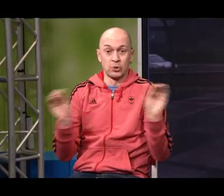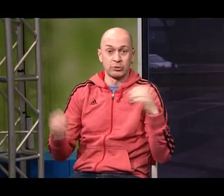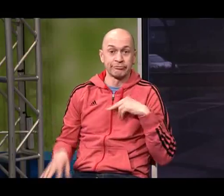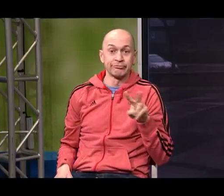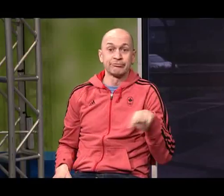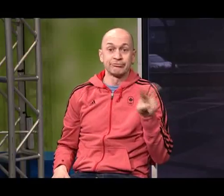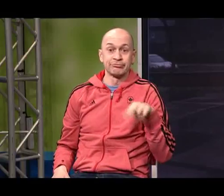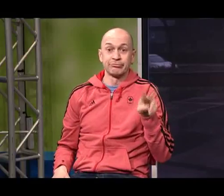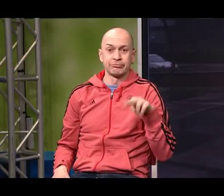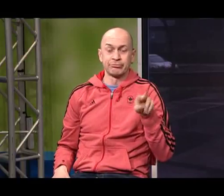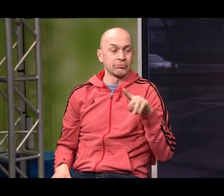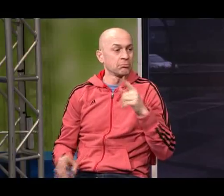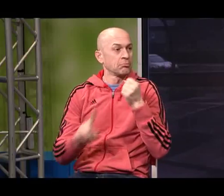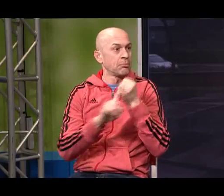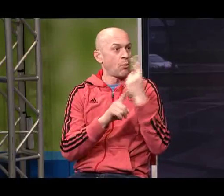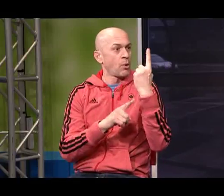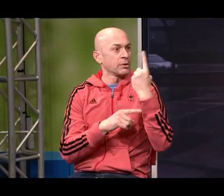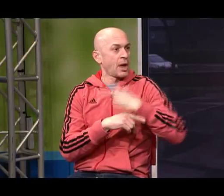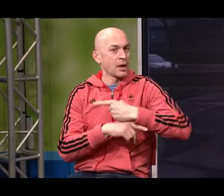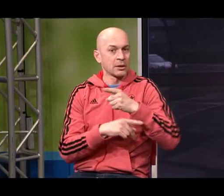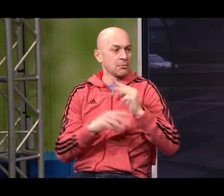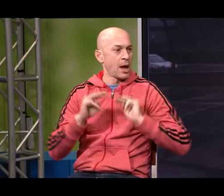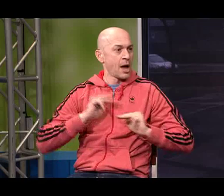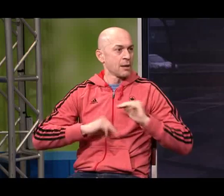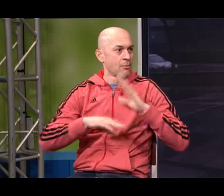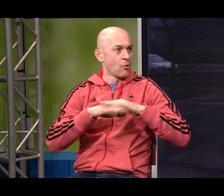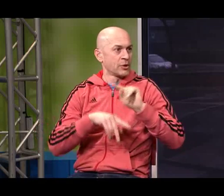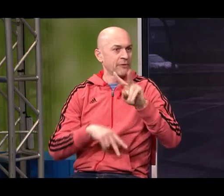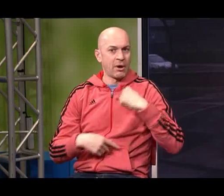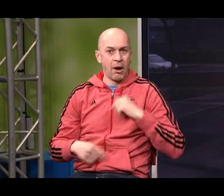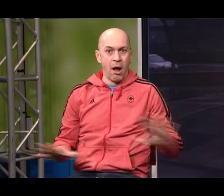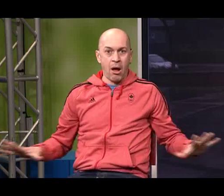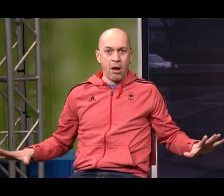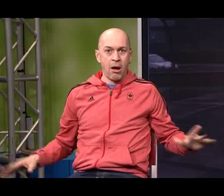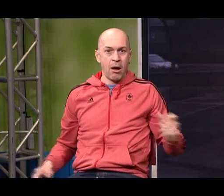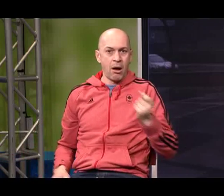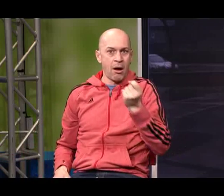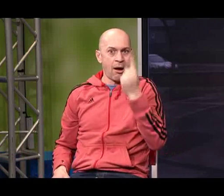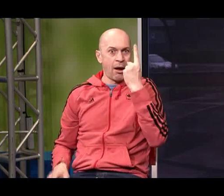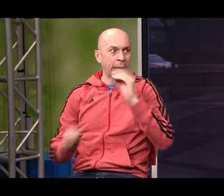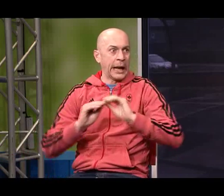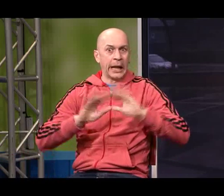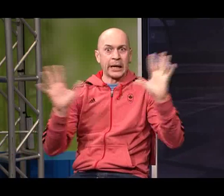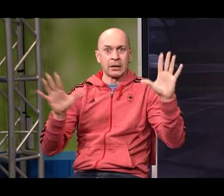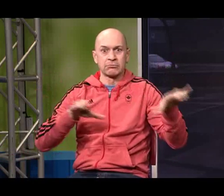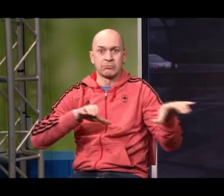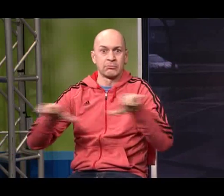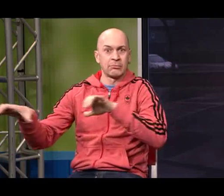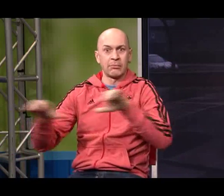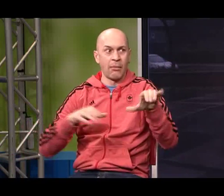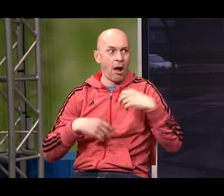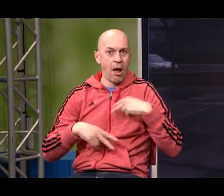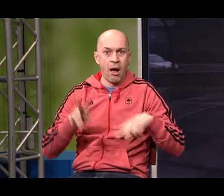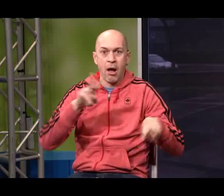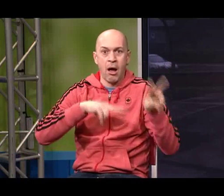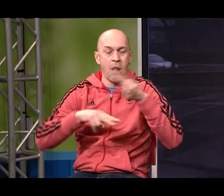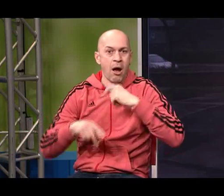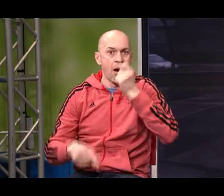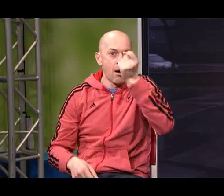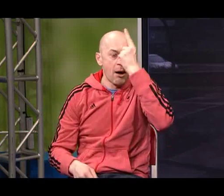captioning on the television programming happened one day though that I was watching a mime show and I understood everything that the artist was doing